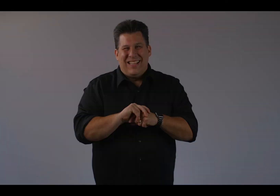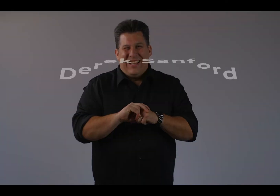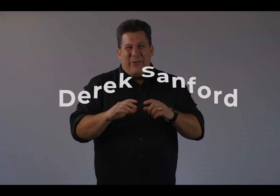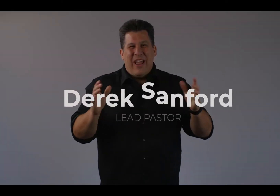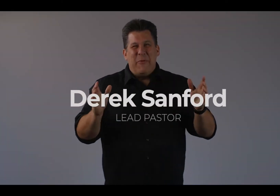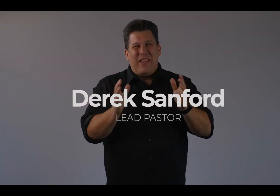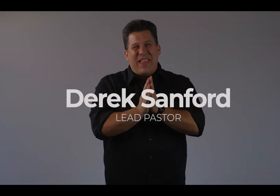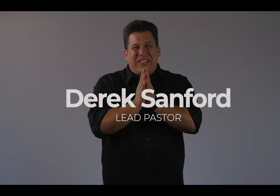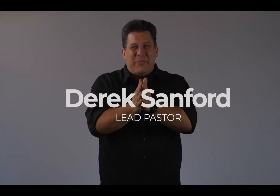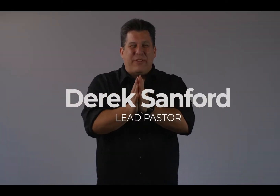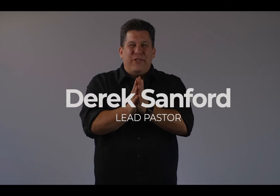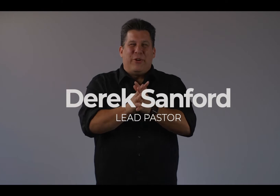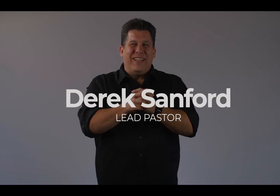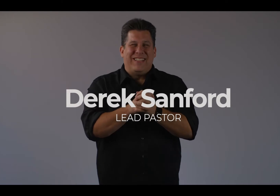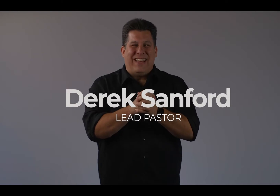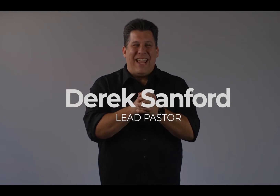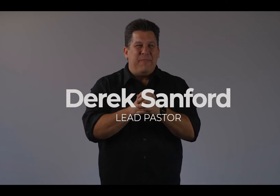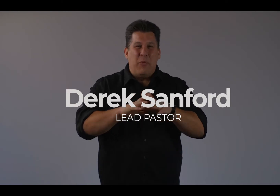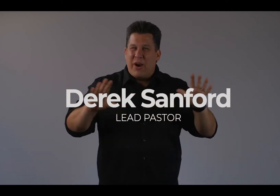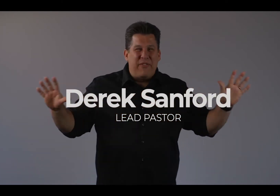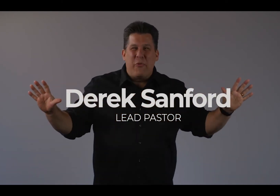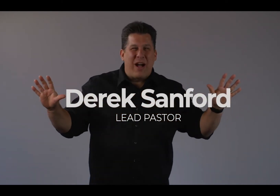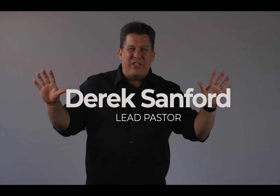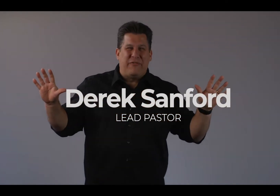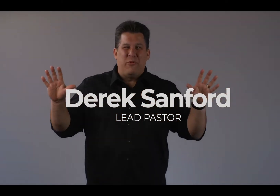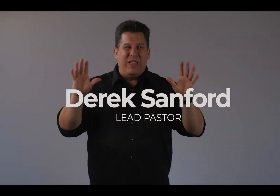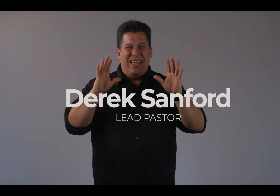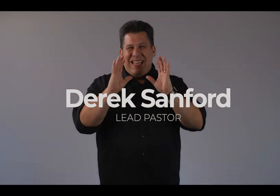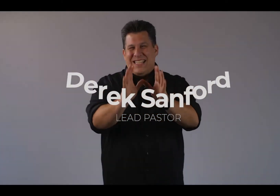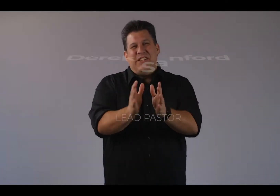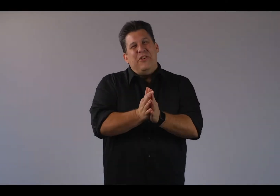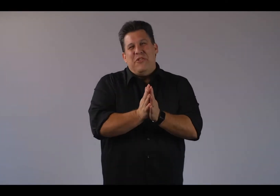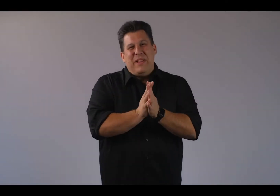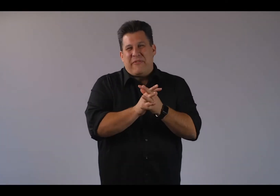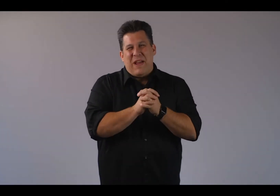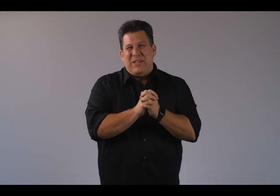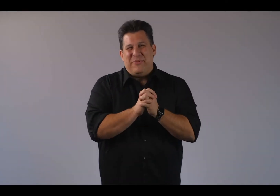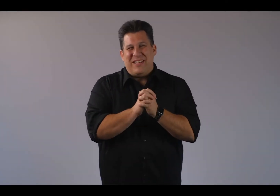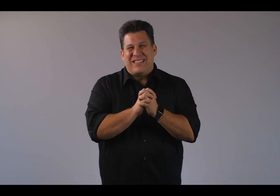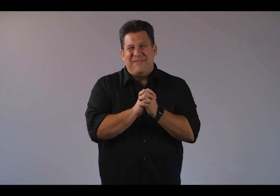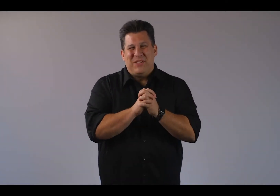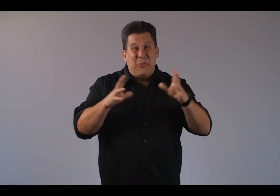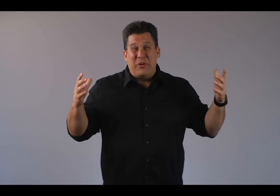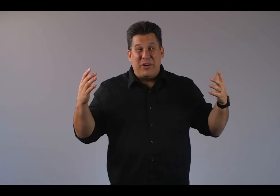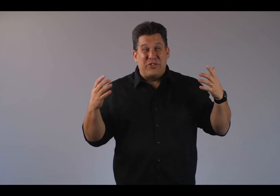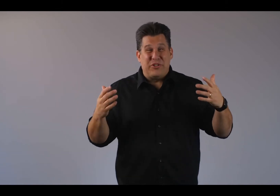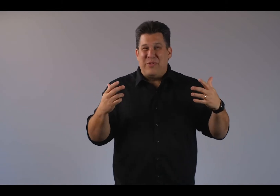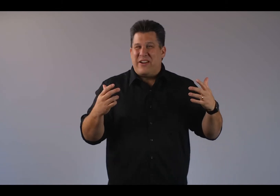Well, hey, everyone. Thanks so much for joining us today. Wherever you're watching from, we consider you to be like family to us. So we're a church who cares